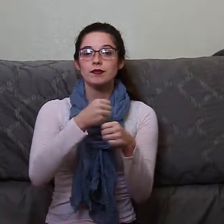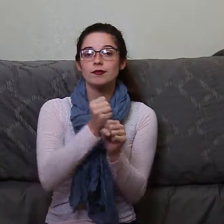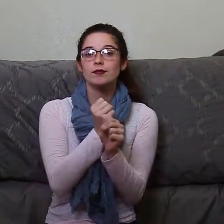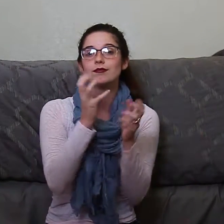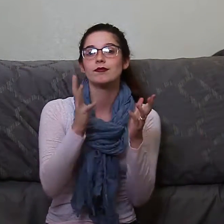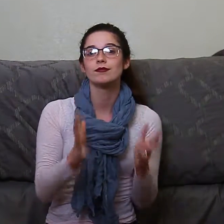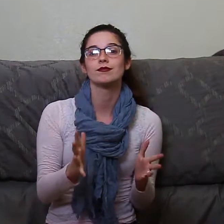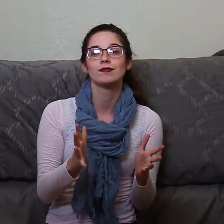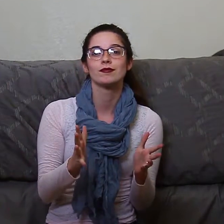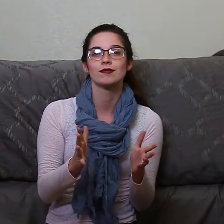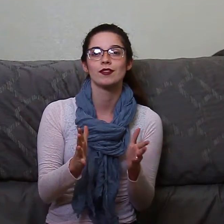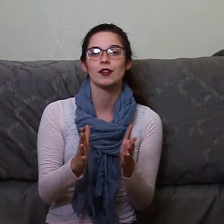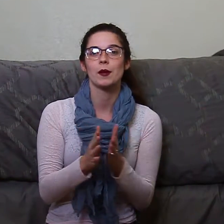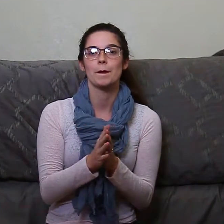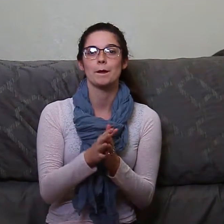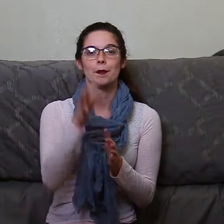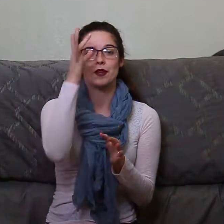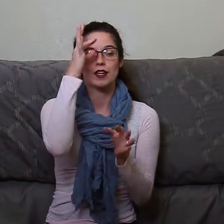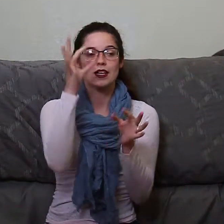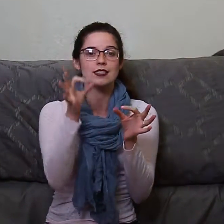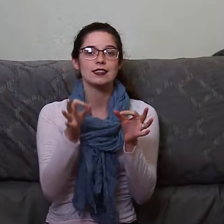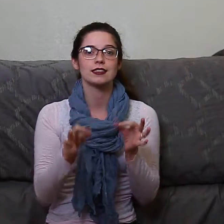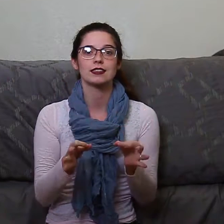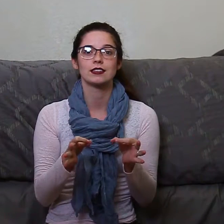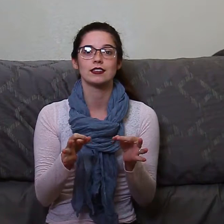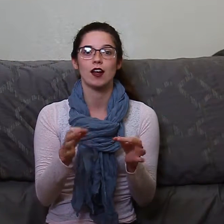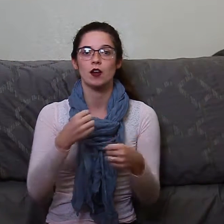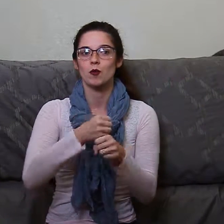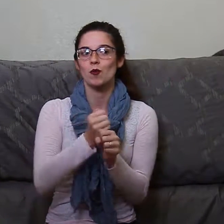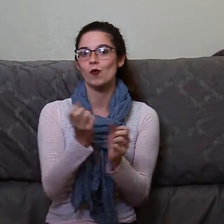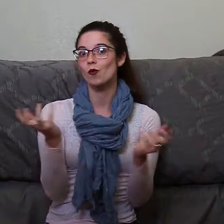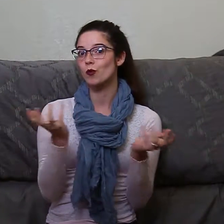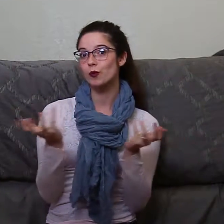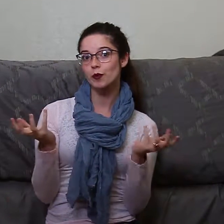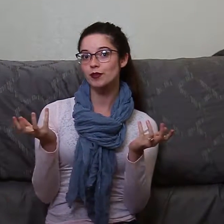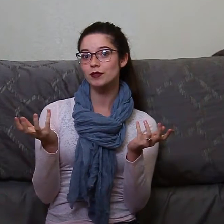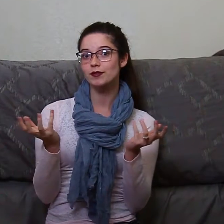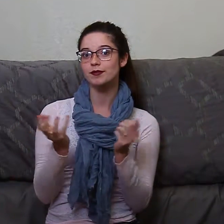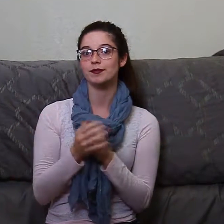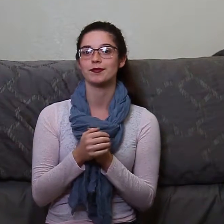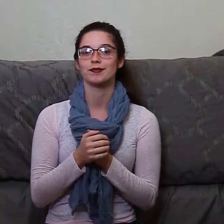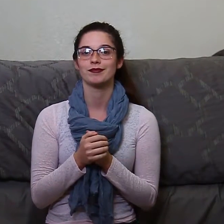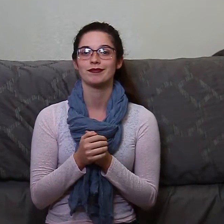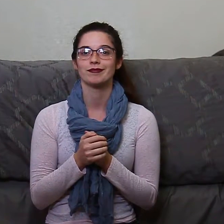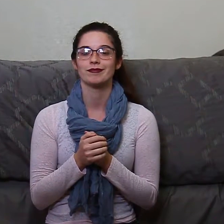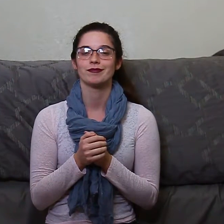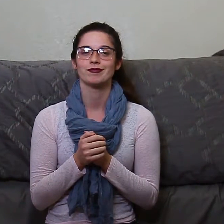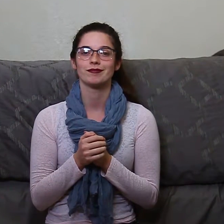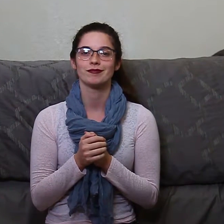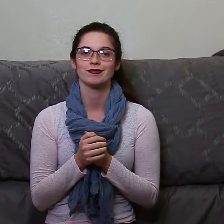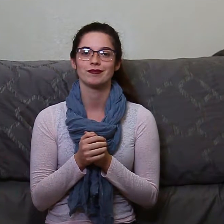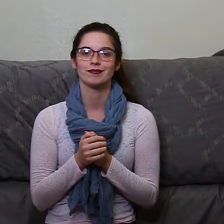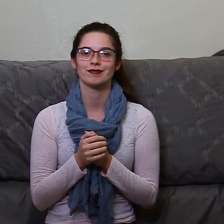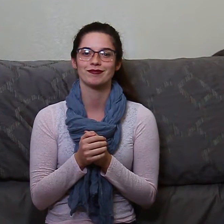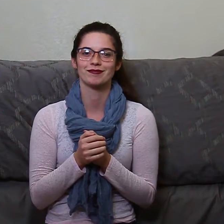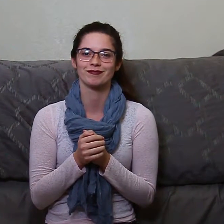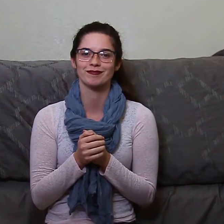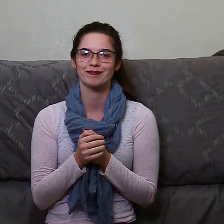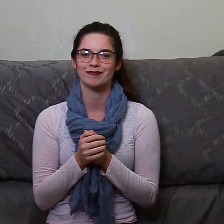minimalism or platform sneakers. And you might be saying to yourself, trends are for trendy people. I follow nerd stuff like podcasts.